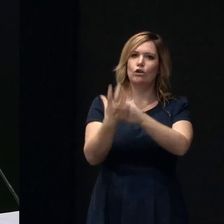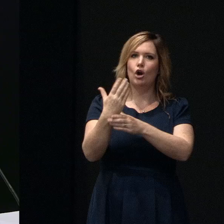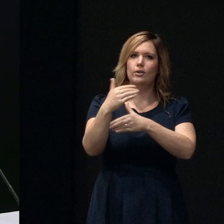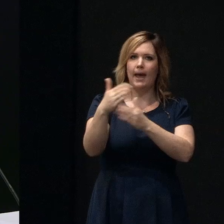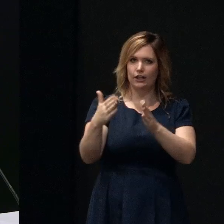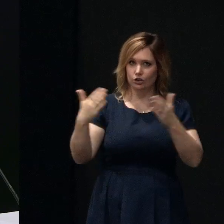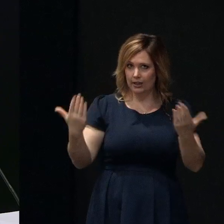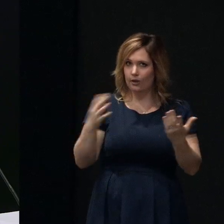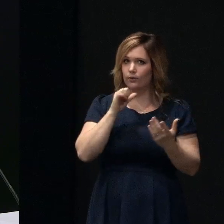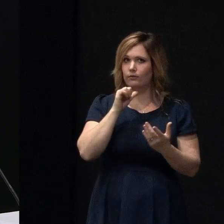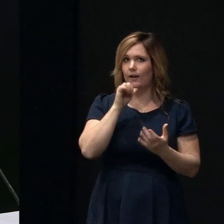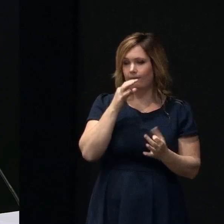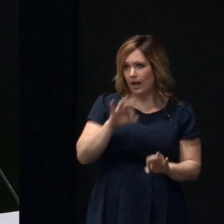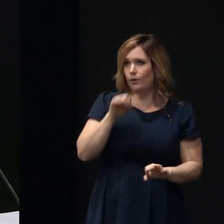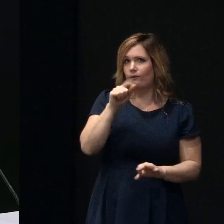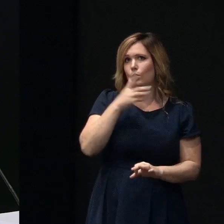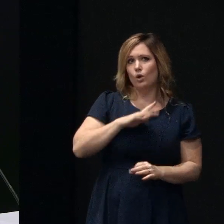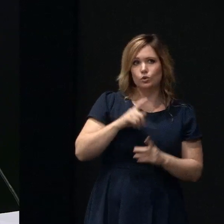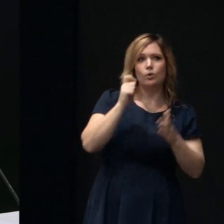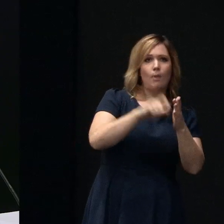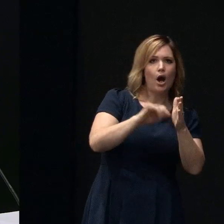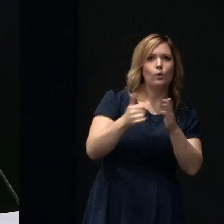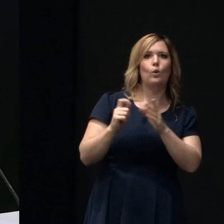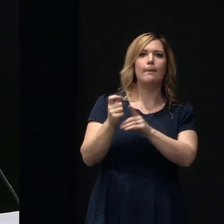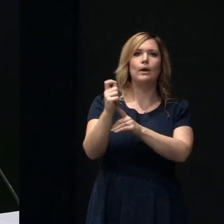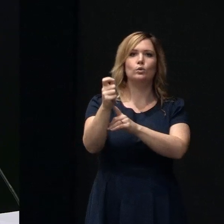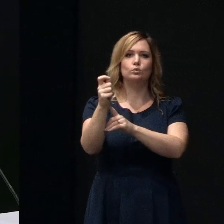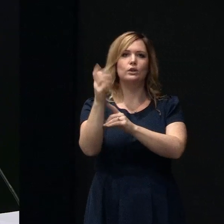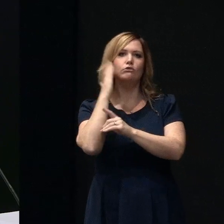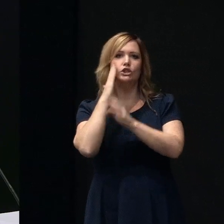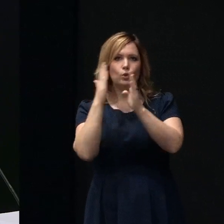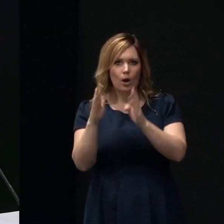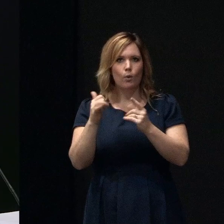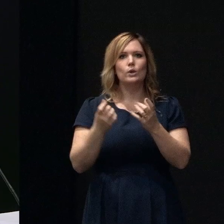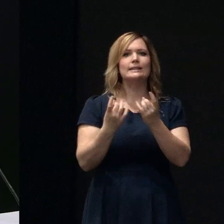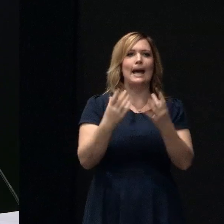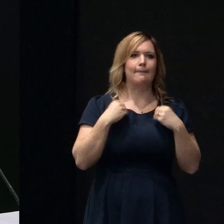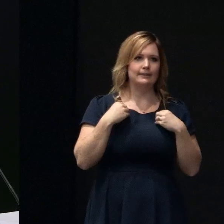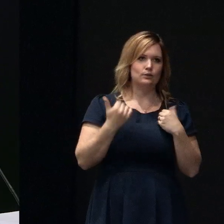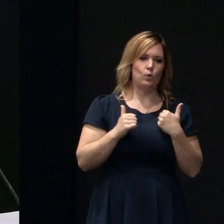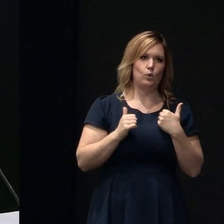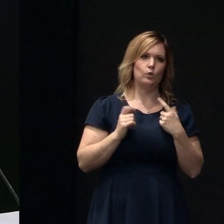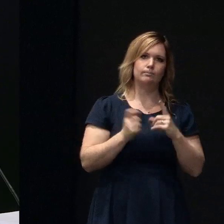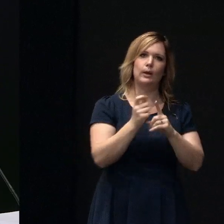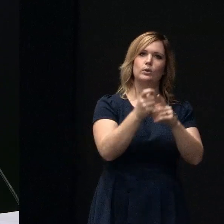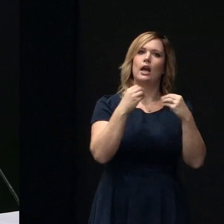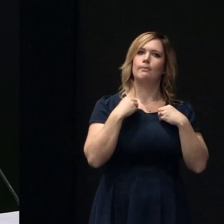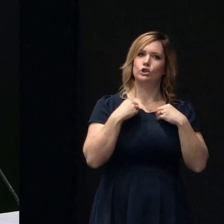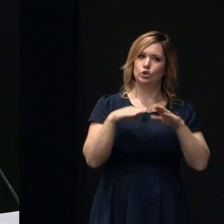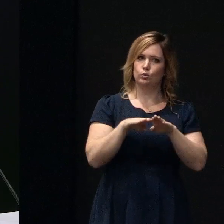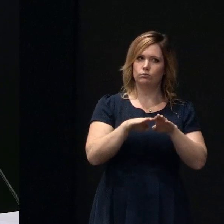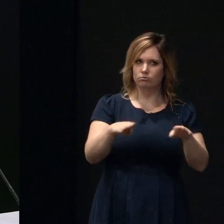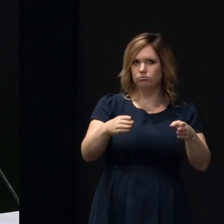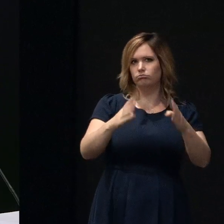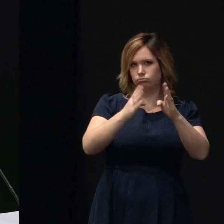now so whether you want to buy or build a residential home start a business or build a commercial dwelling commercial property sorry